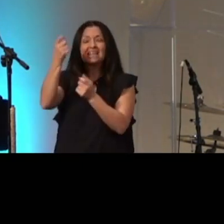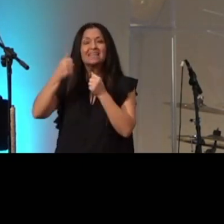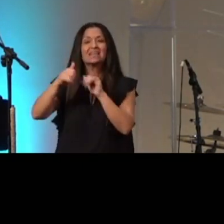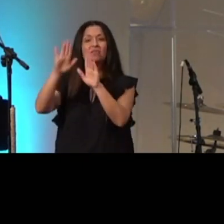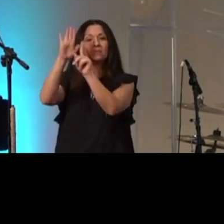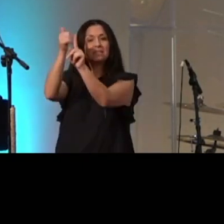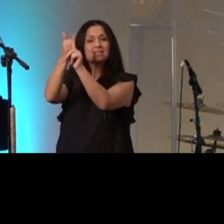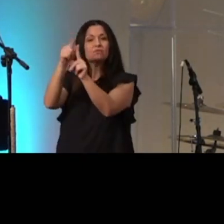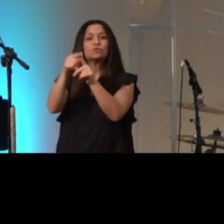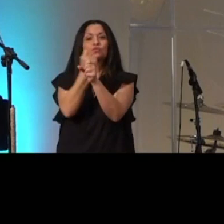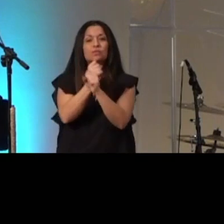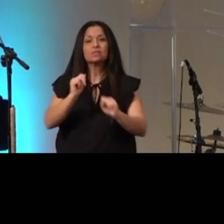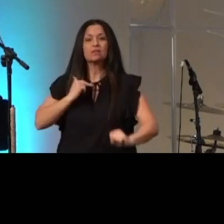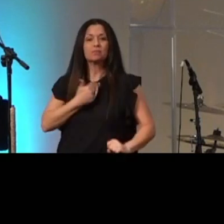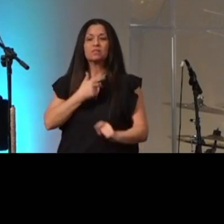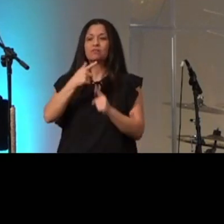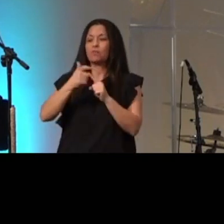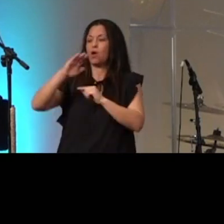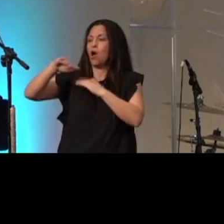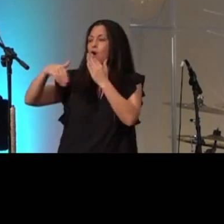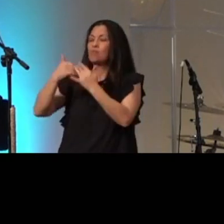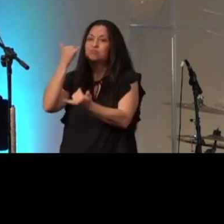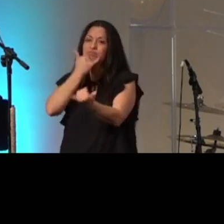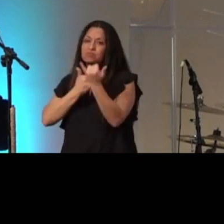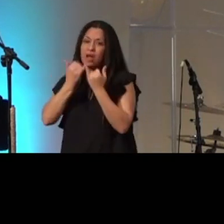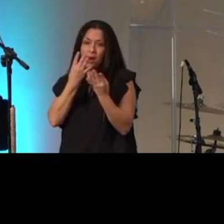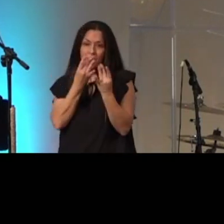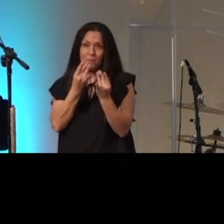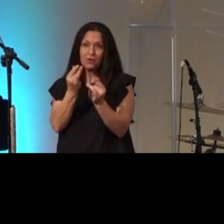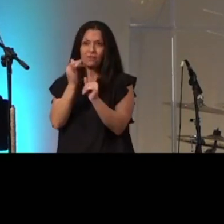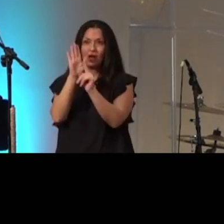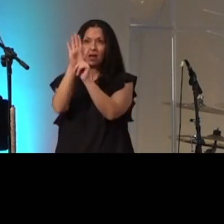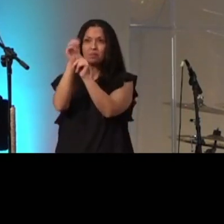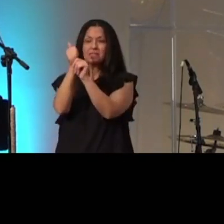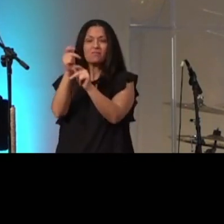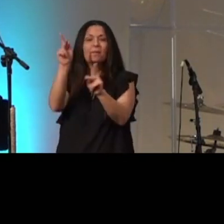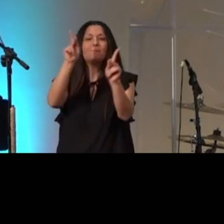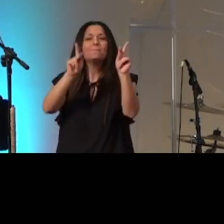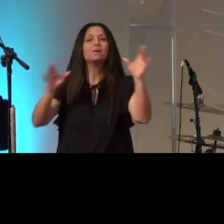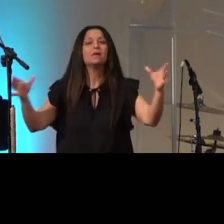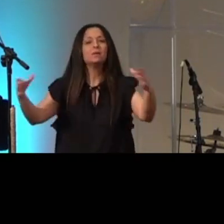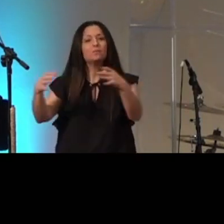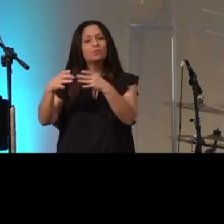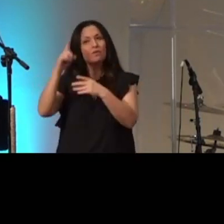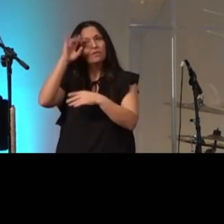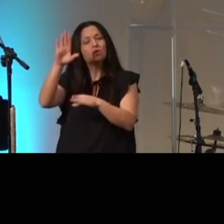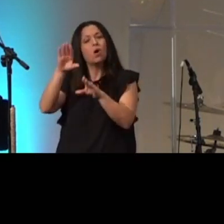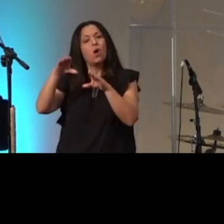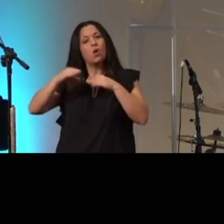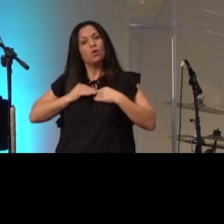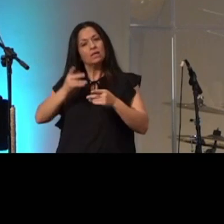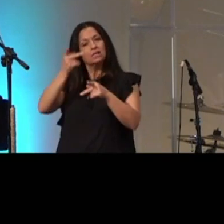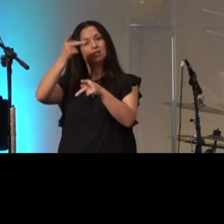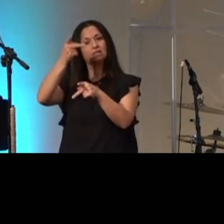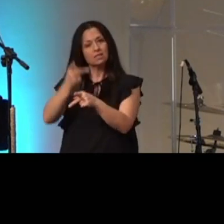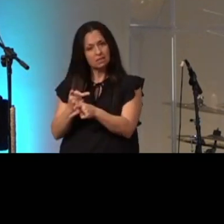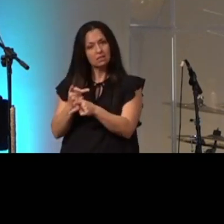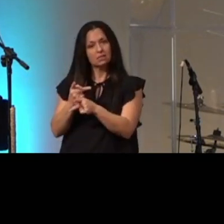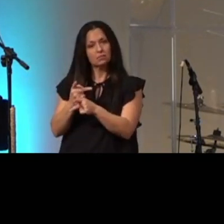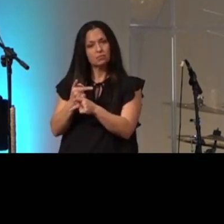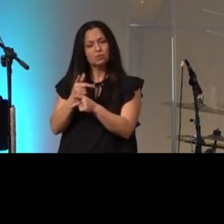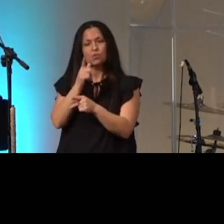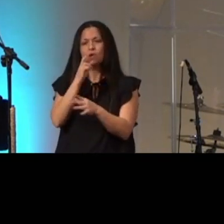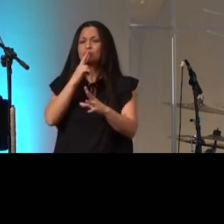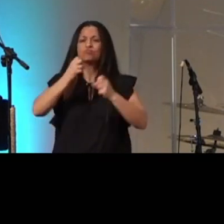from all lawlessness and to purify himself for himself a people for his own possession who are